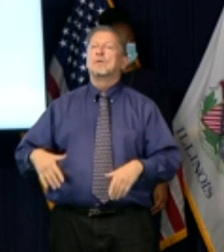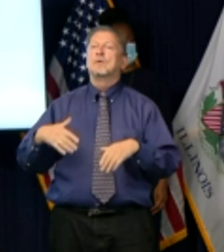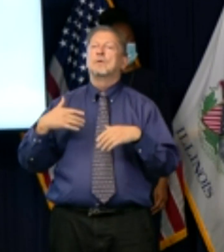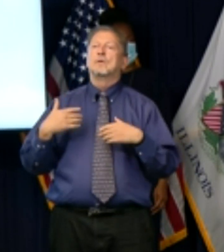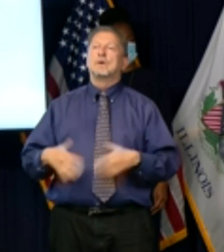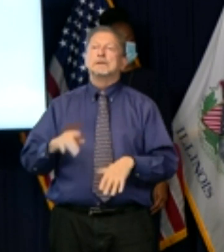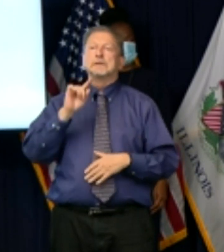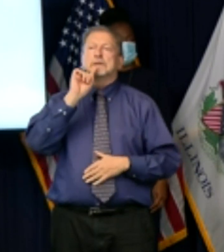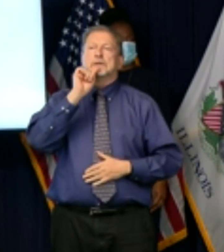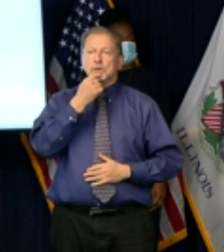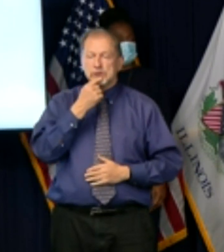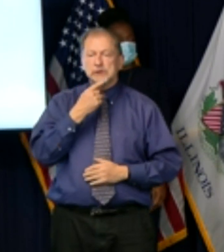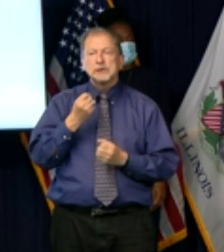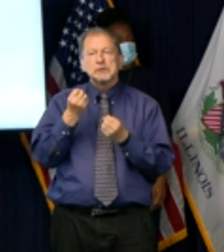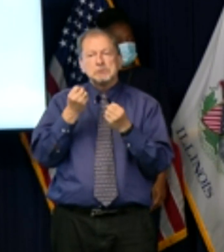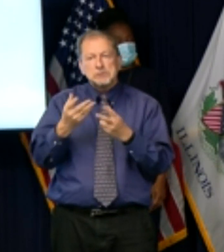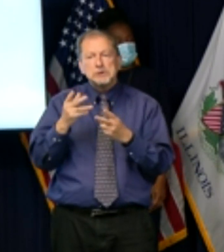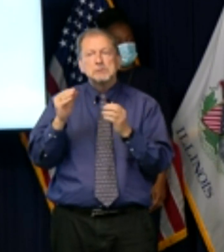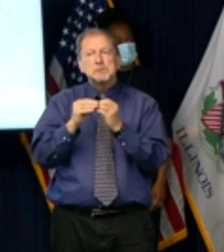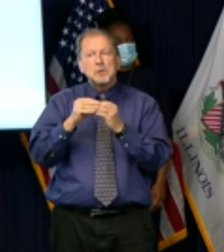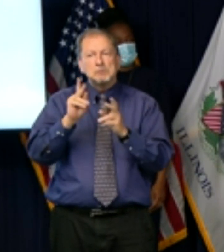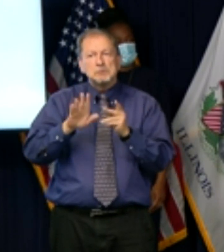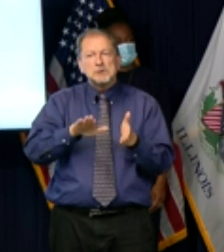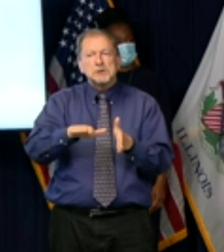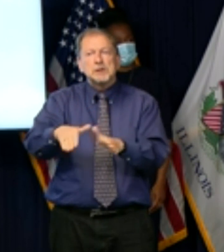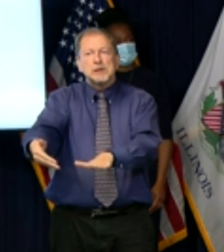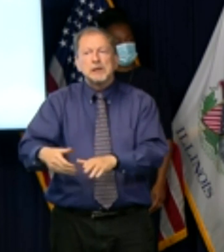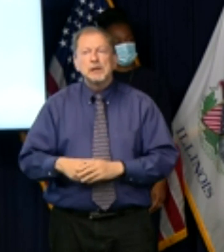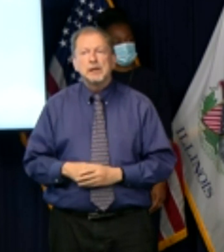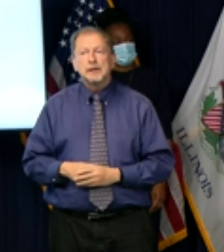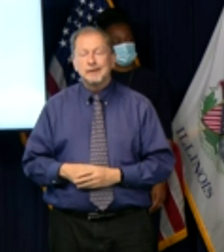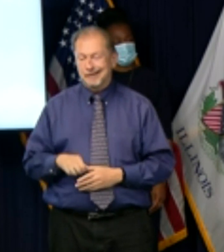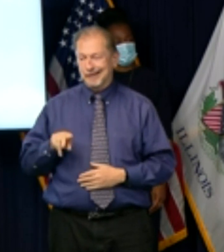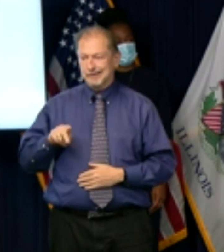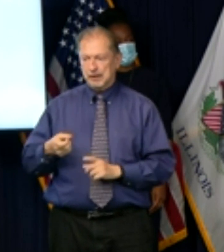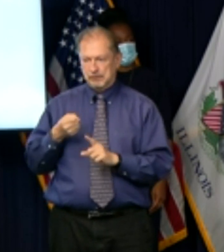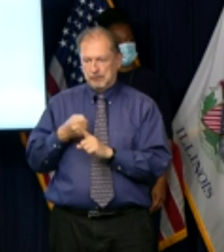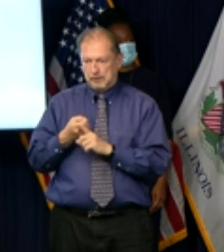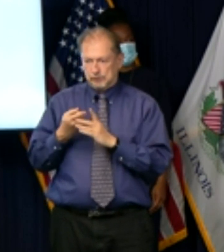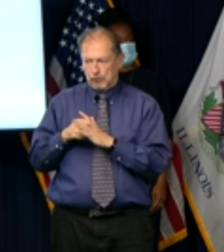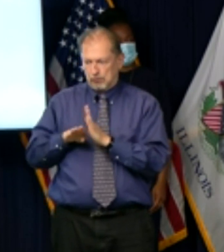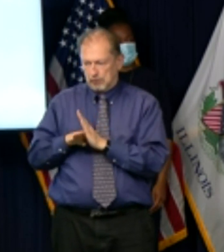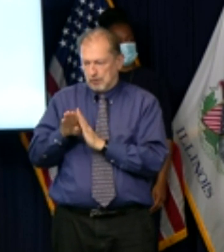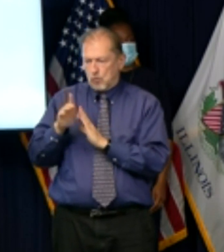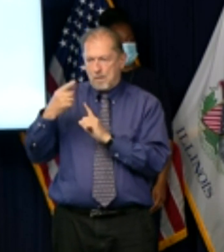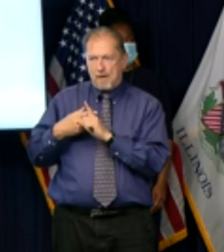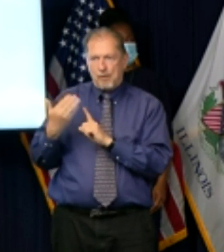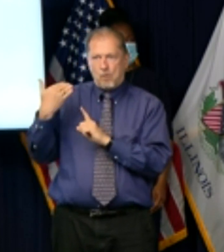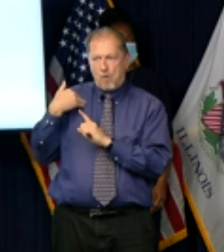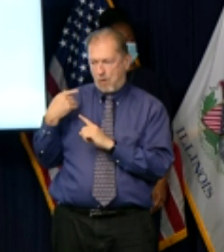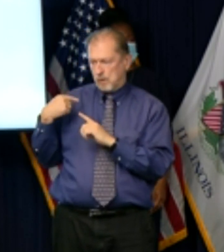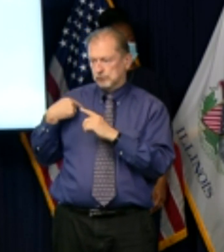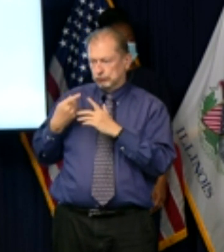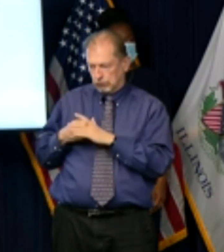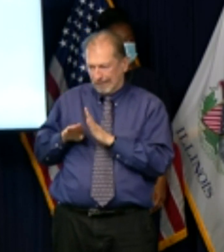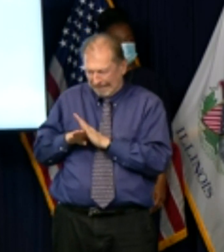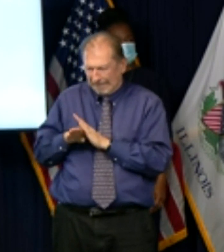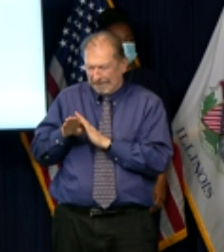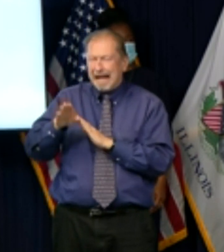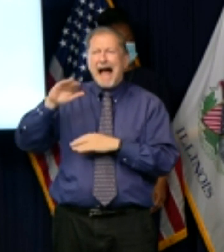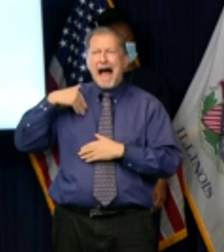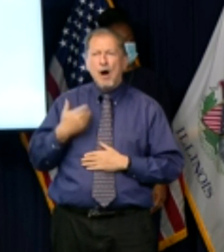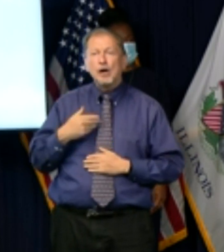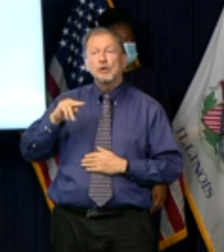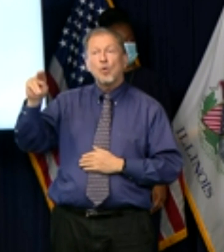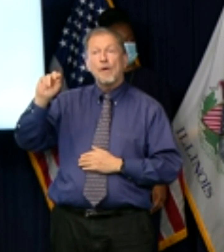our second surge began a month ago today and we are filling hospital and icu beds at north shore and around